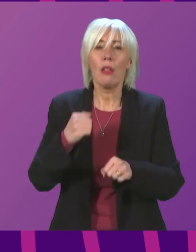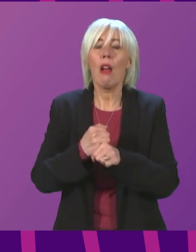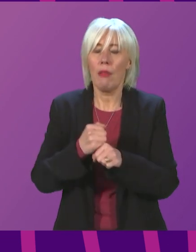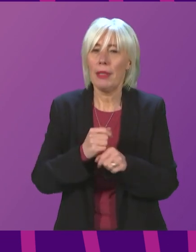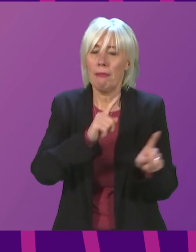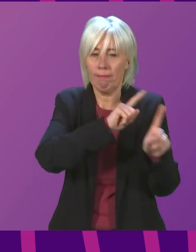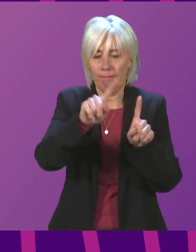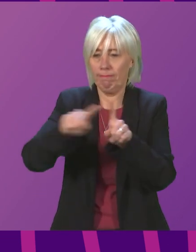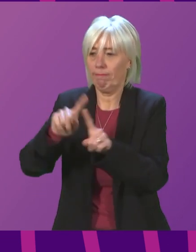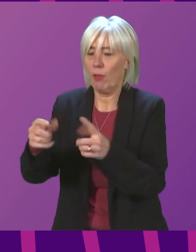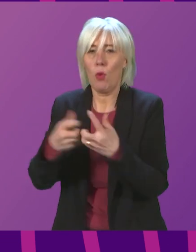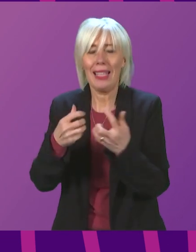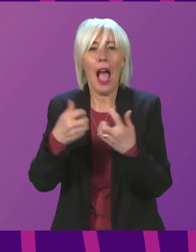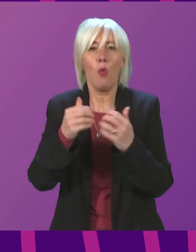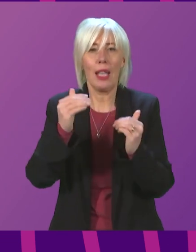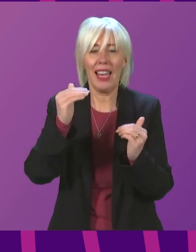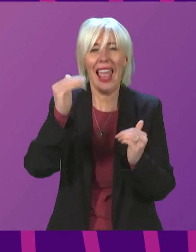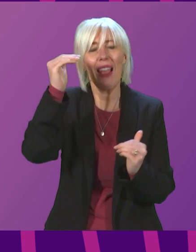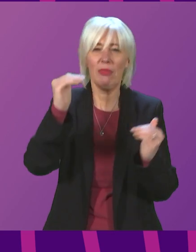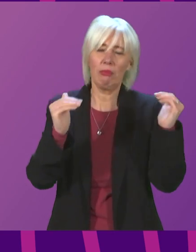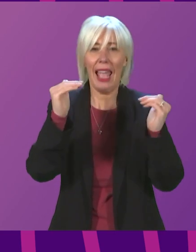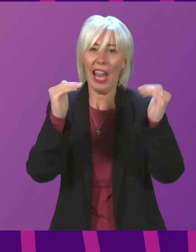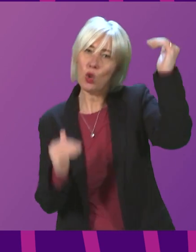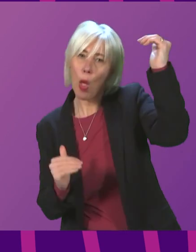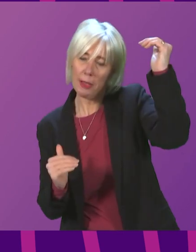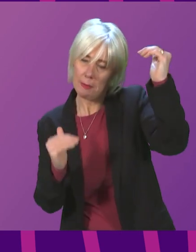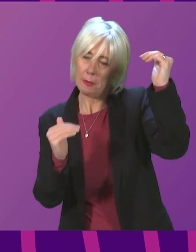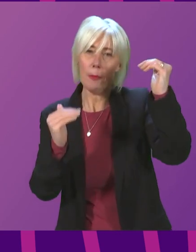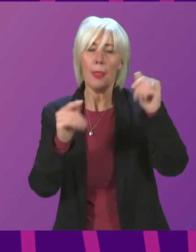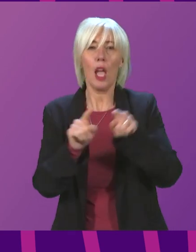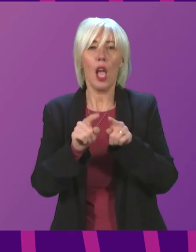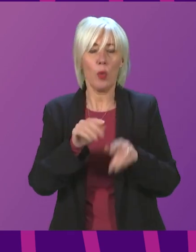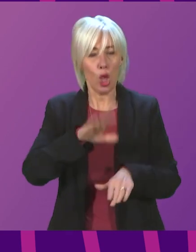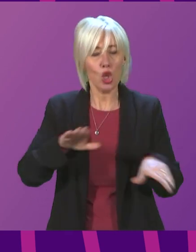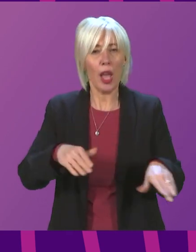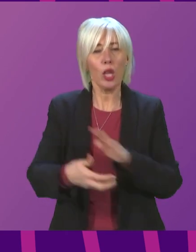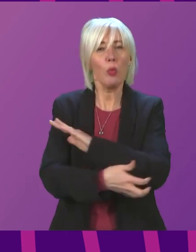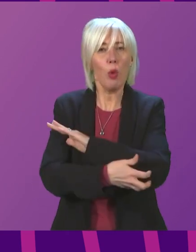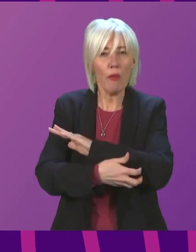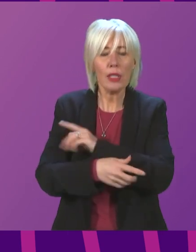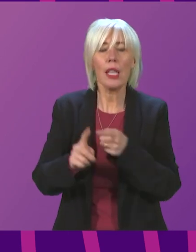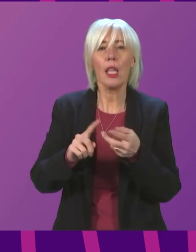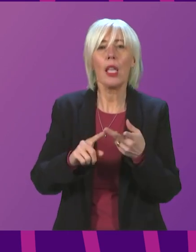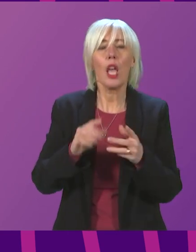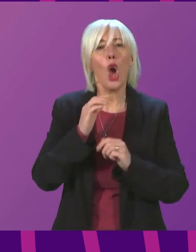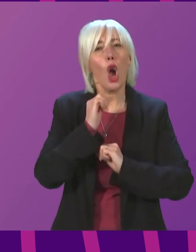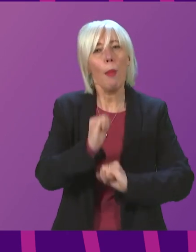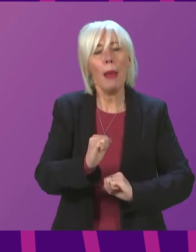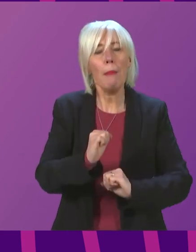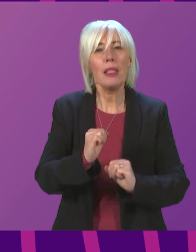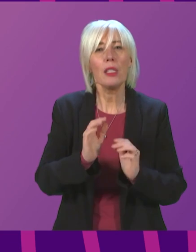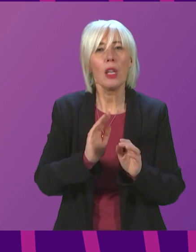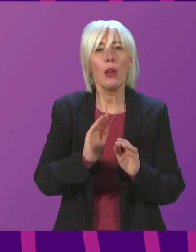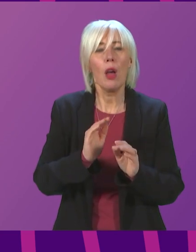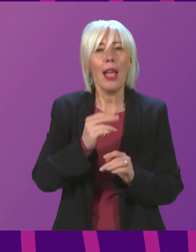of actions to try to tackle inequality. The national mission to tackle child poverty, the commitment, for example, of more than